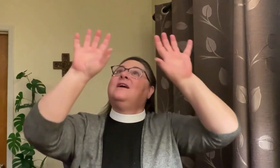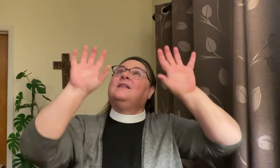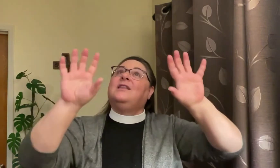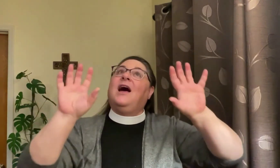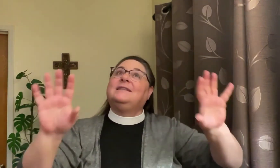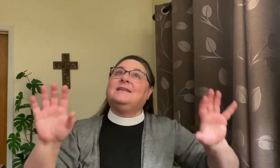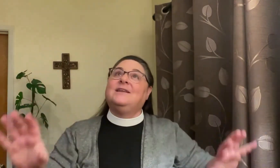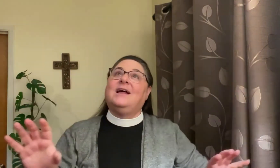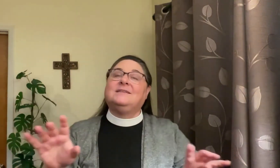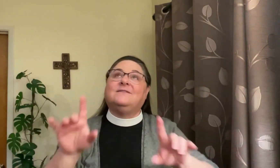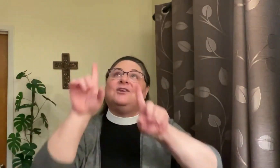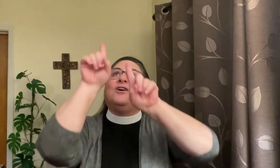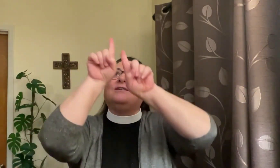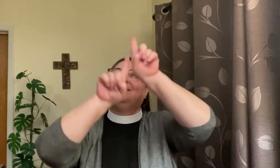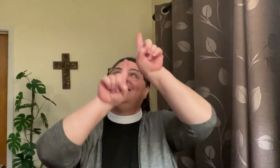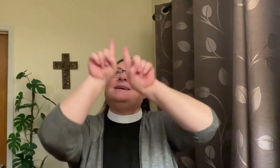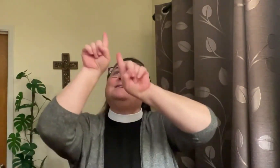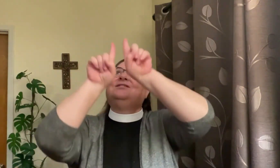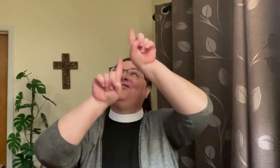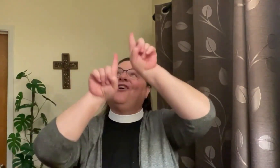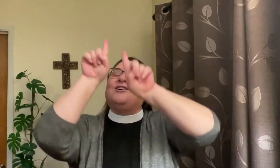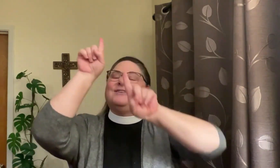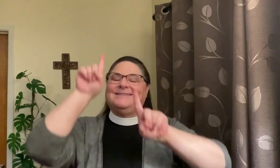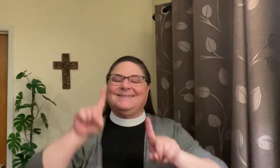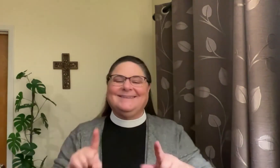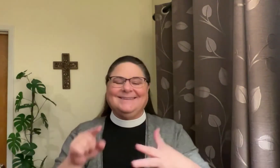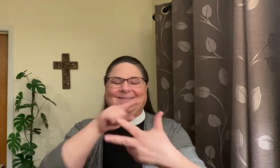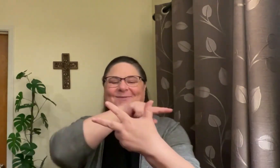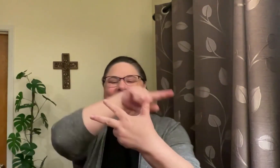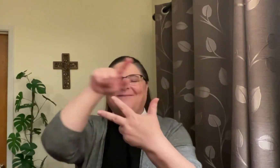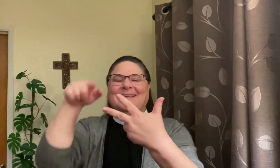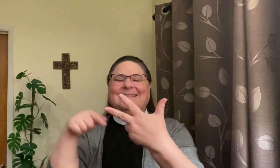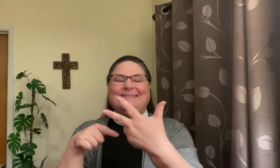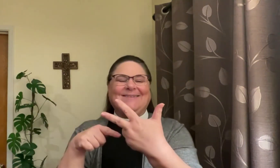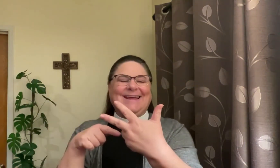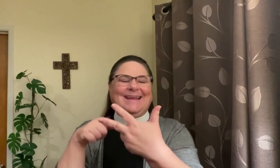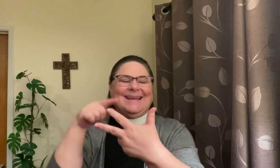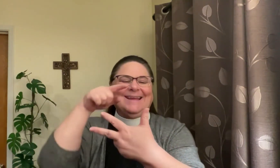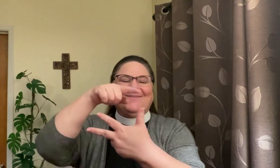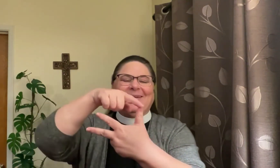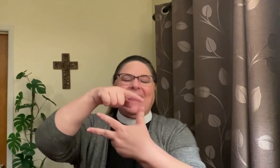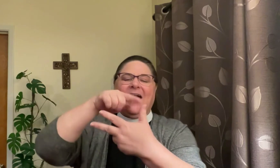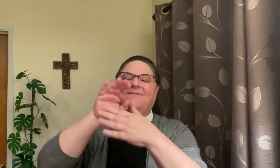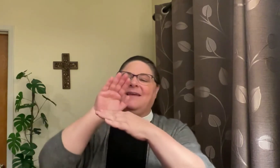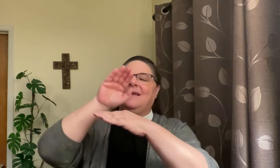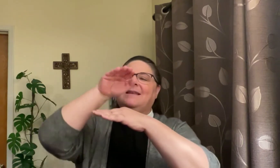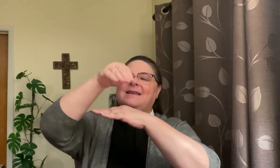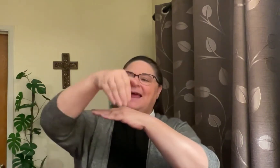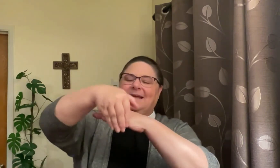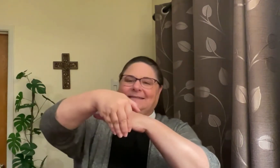lots and lots of stars stars so we have these three we have night